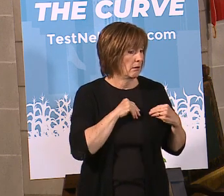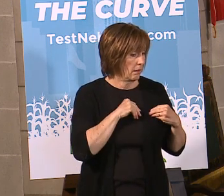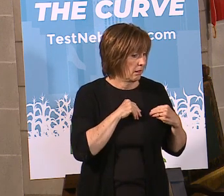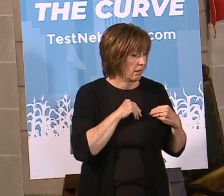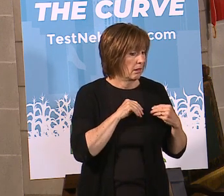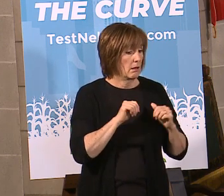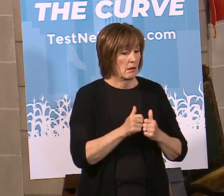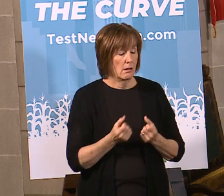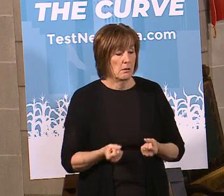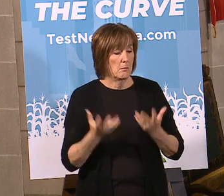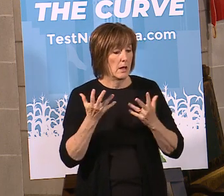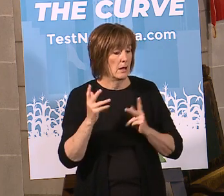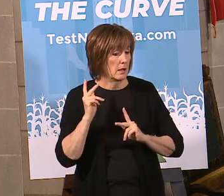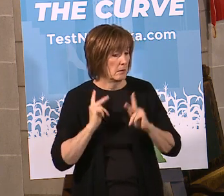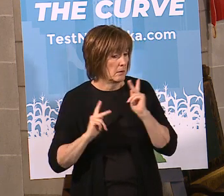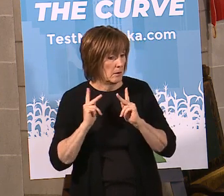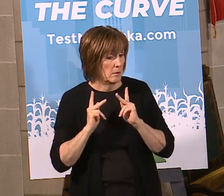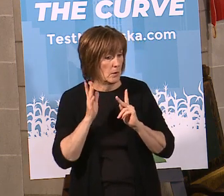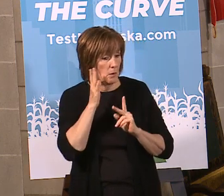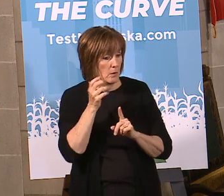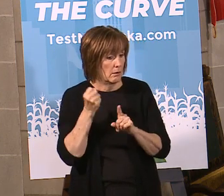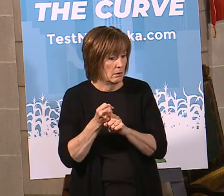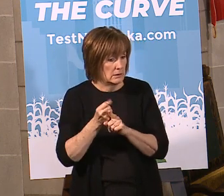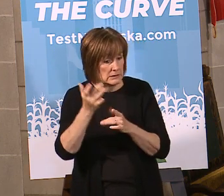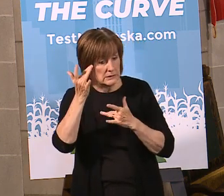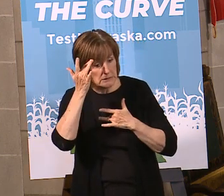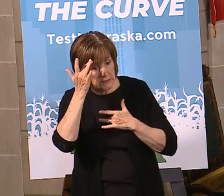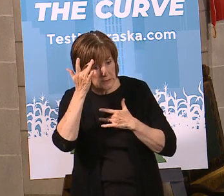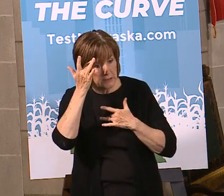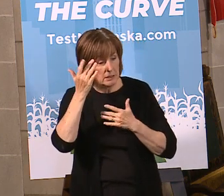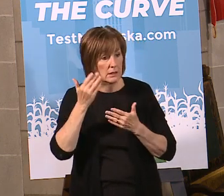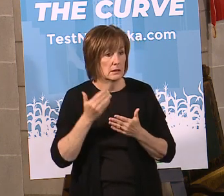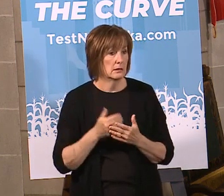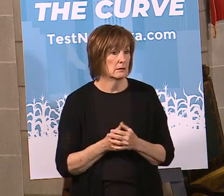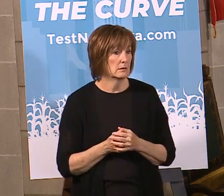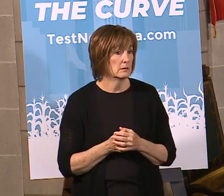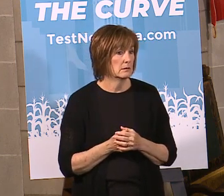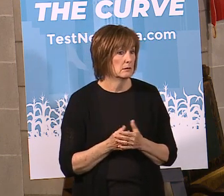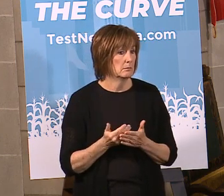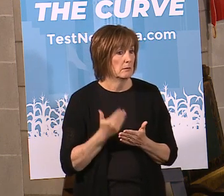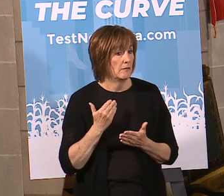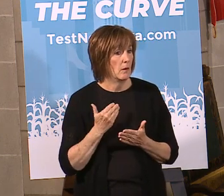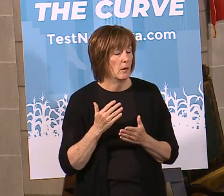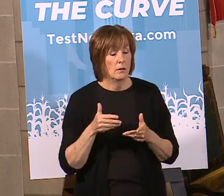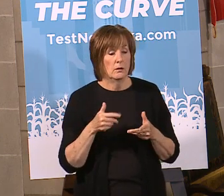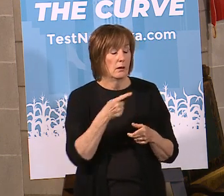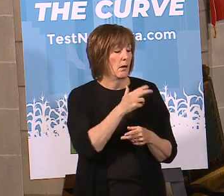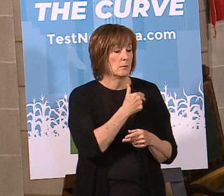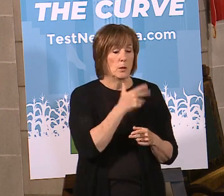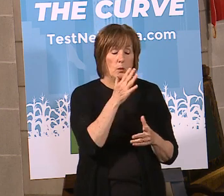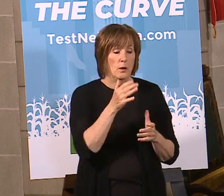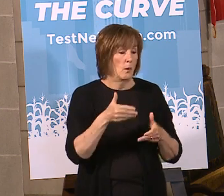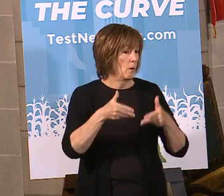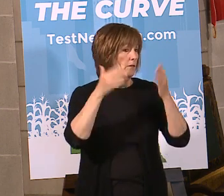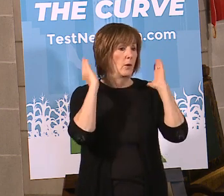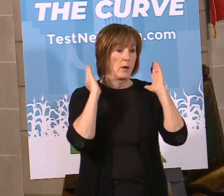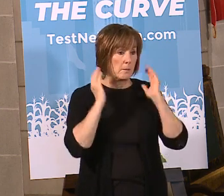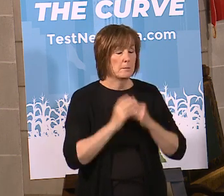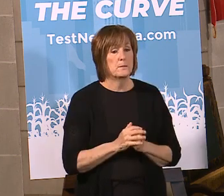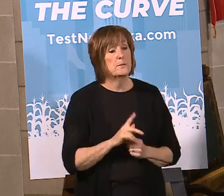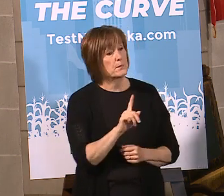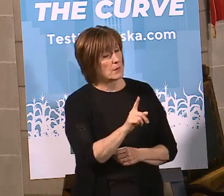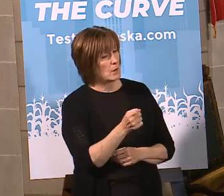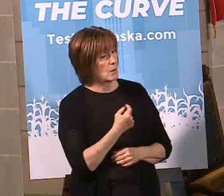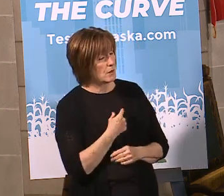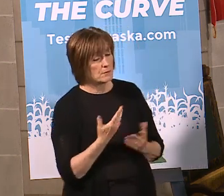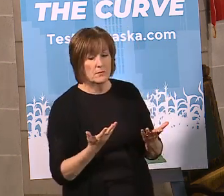How many more people would get sick before you would get these before they would be overwhelmed? Yeah, so the